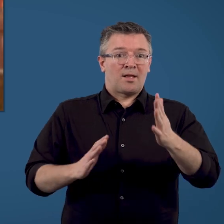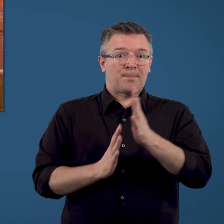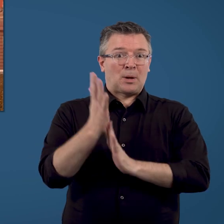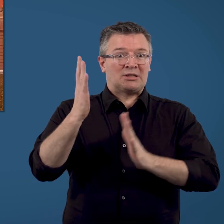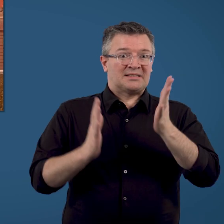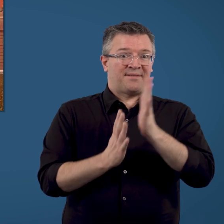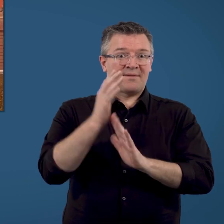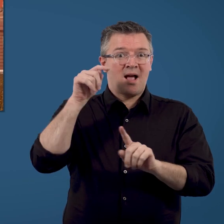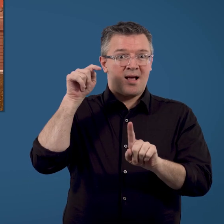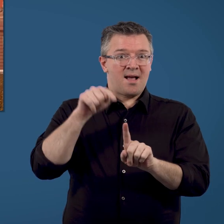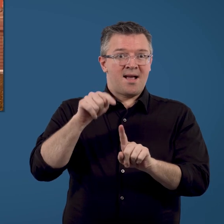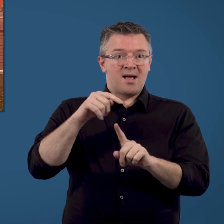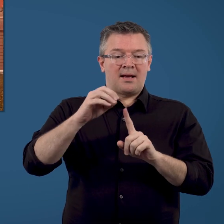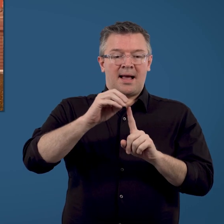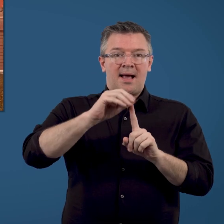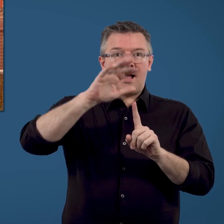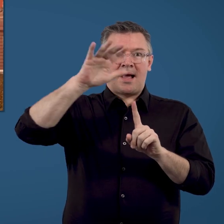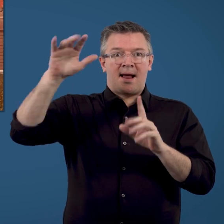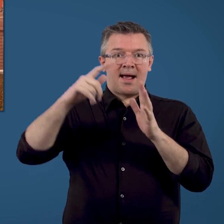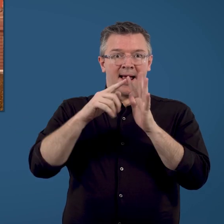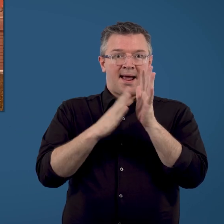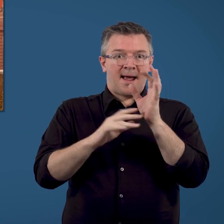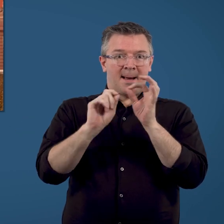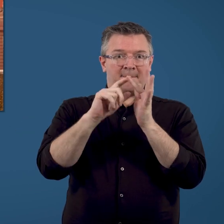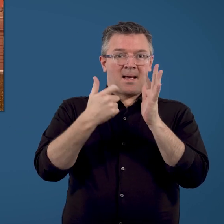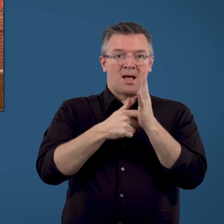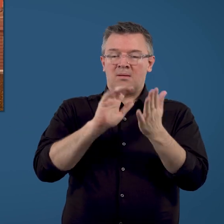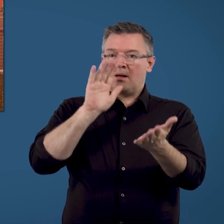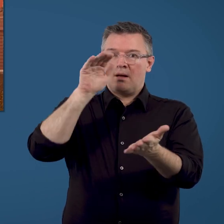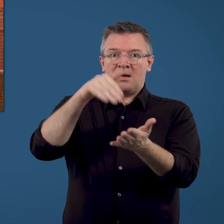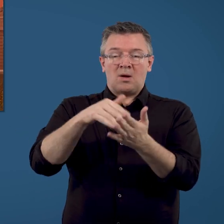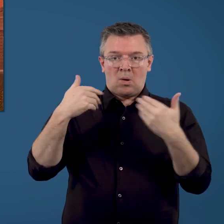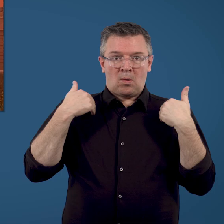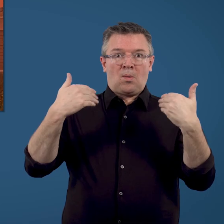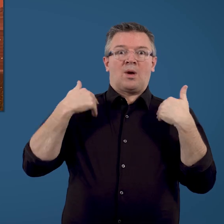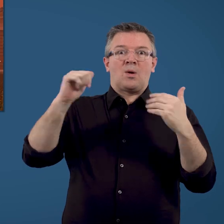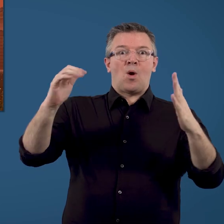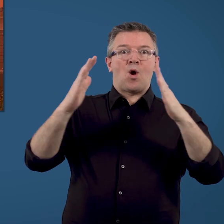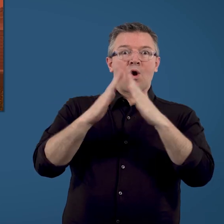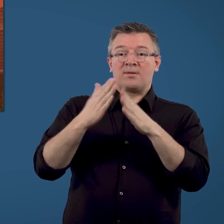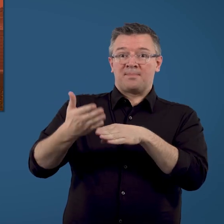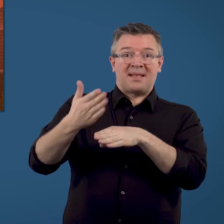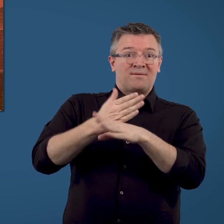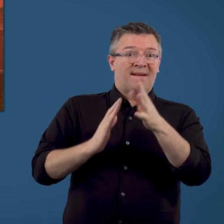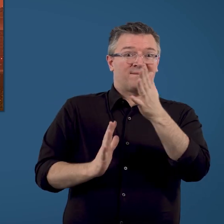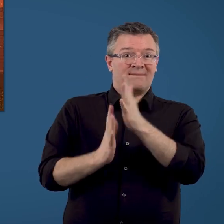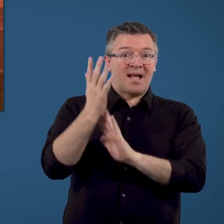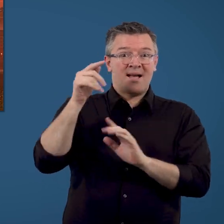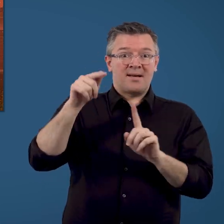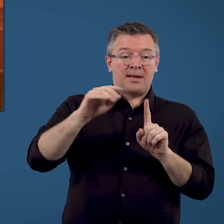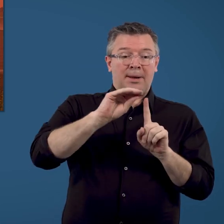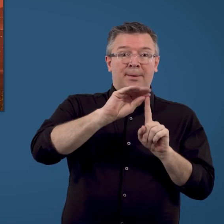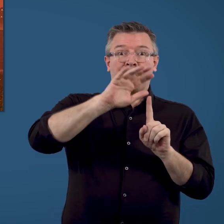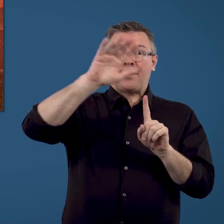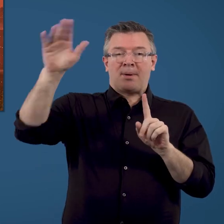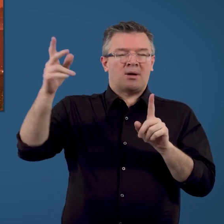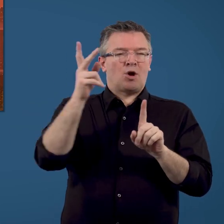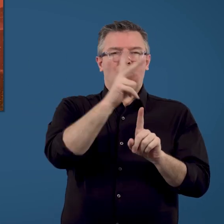During a bushfire embers will reach your home long before the flames do. Ember attacks are the most